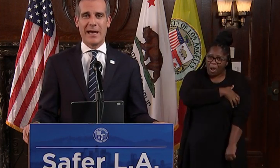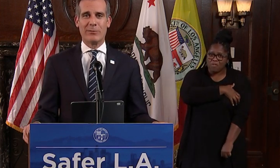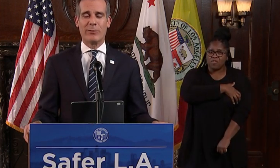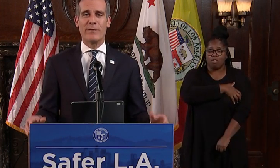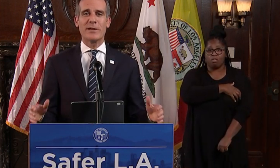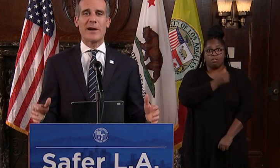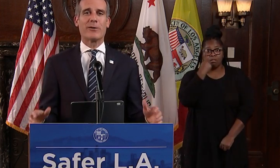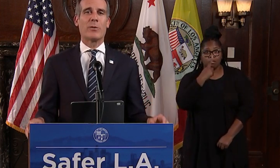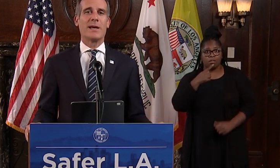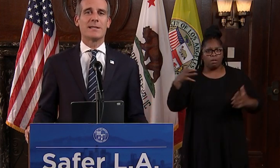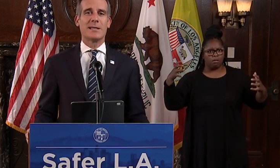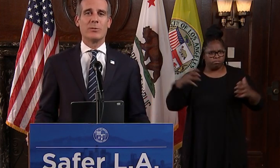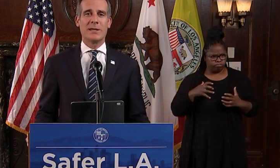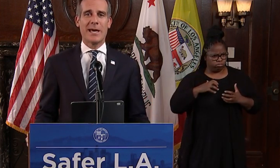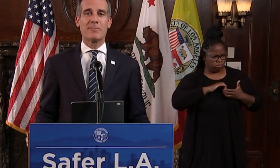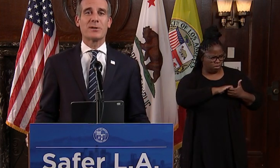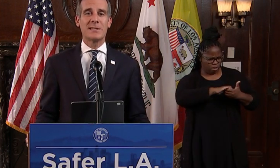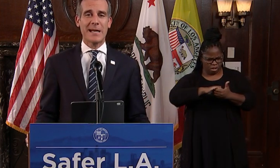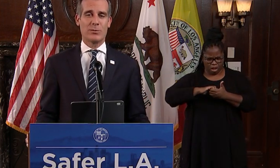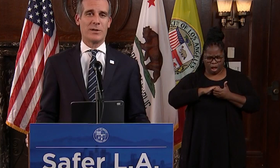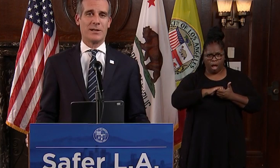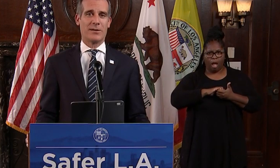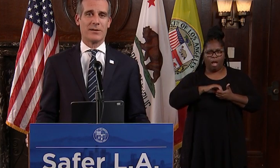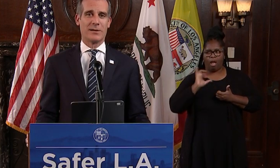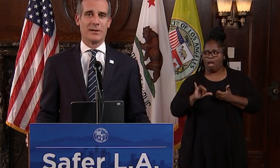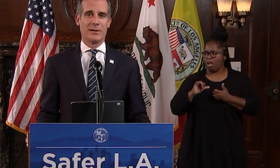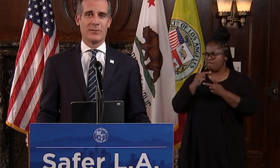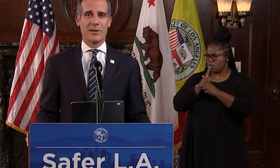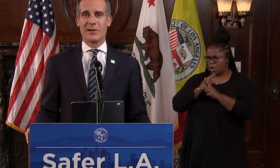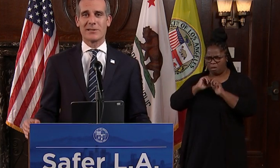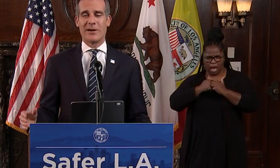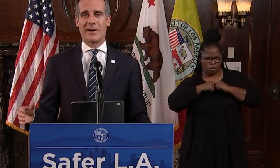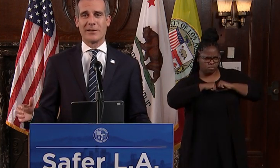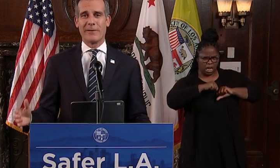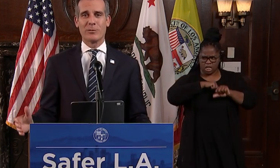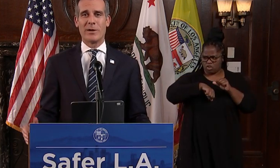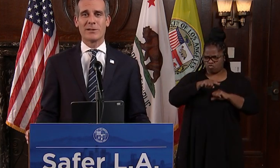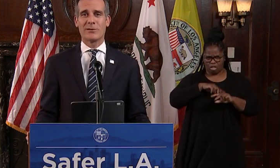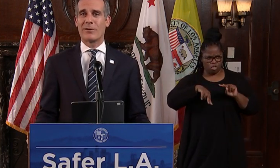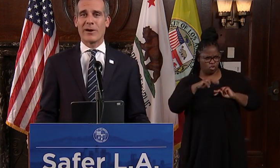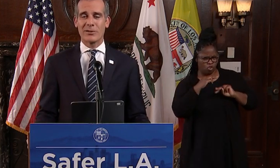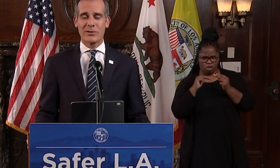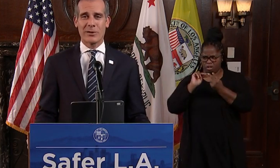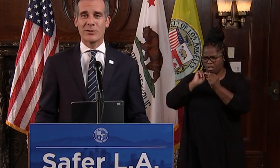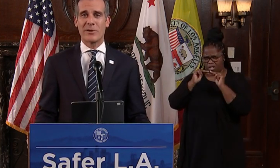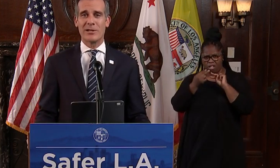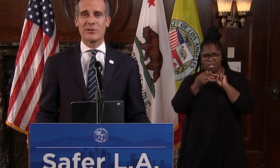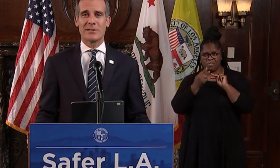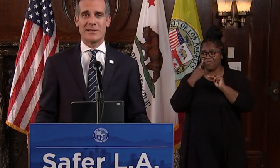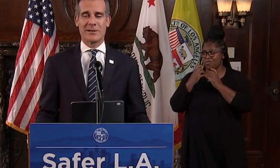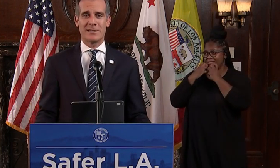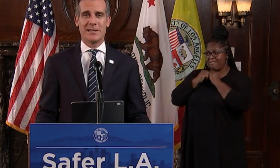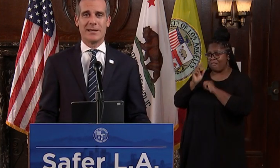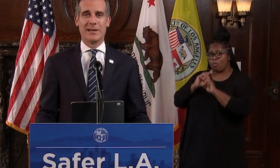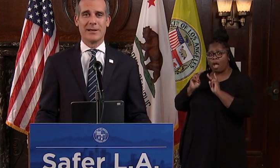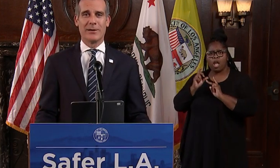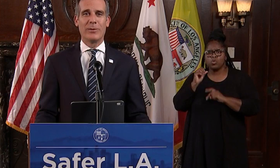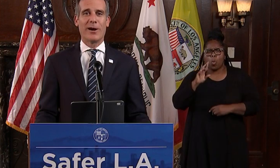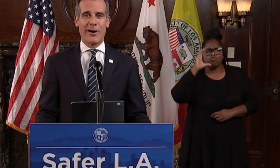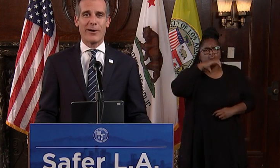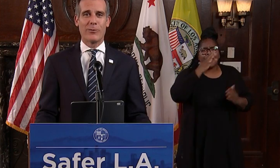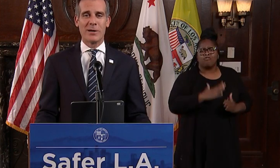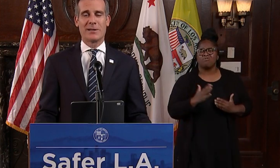and we figure out ways that we can protect one another, whether it's our loved ones or strangers in our city,